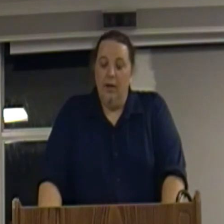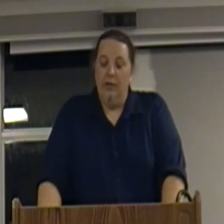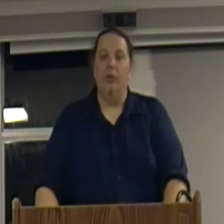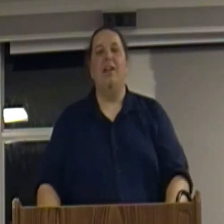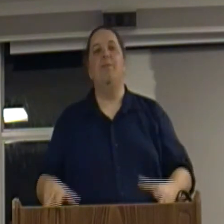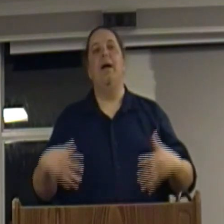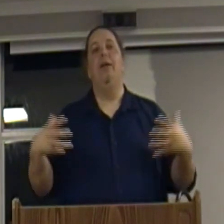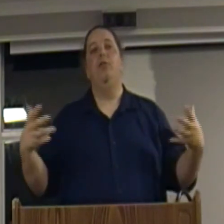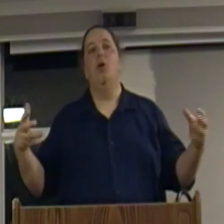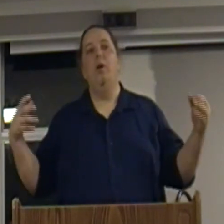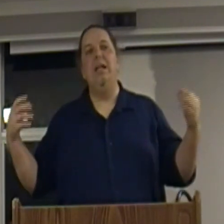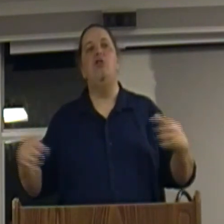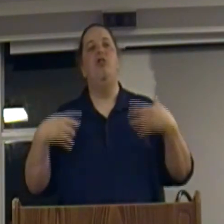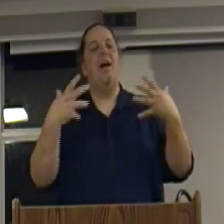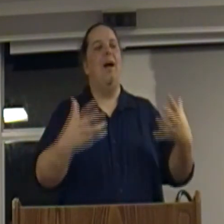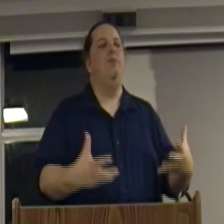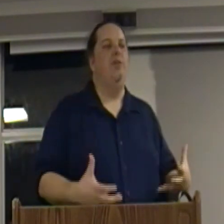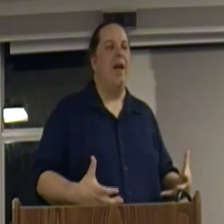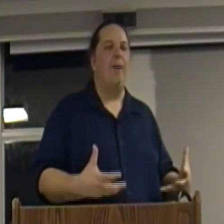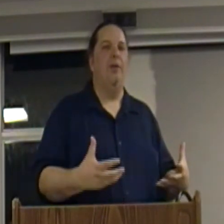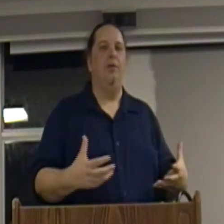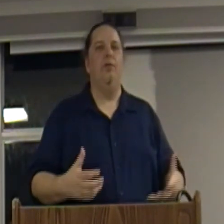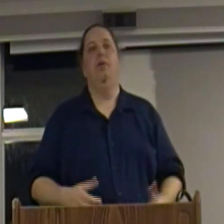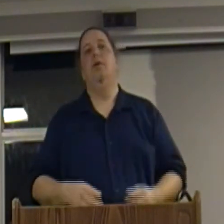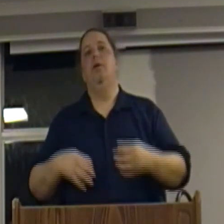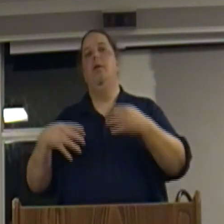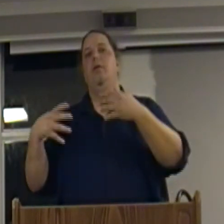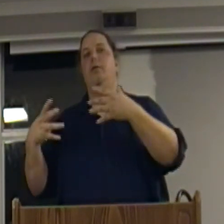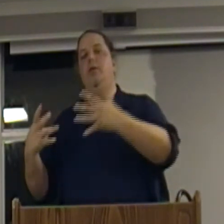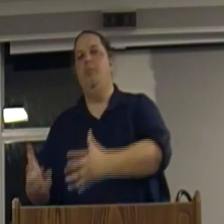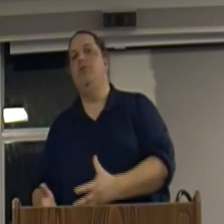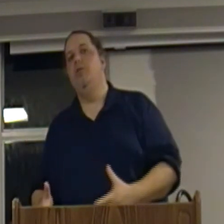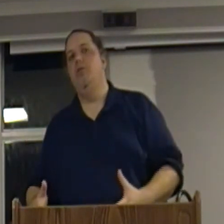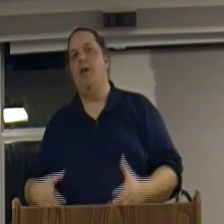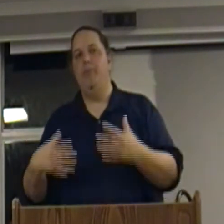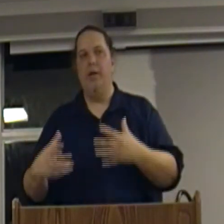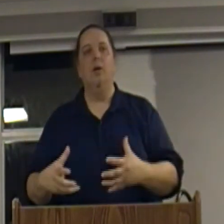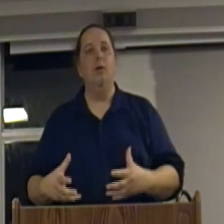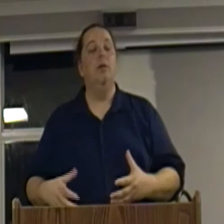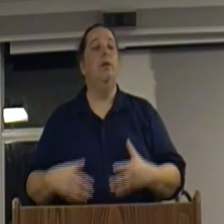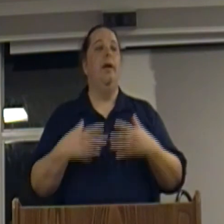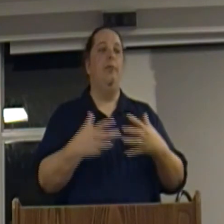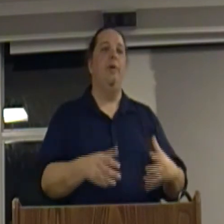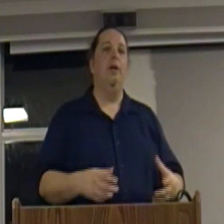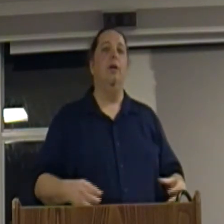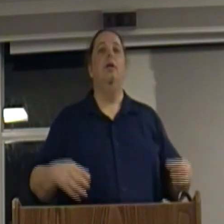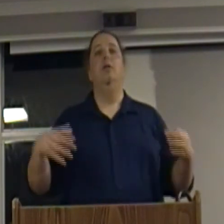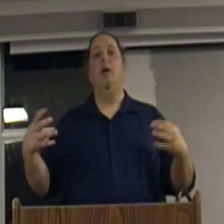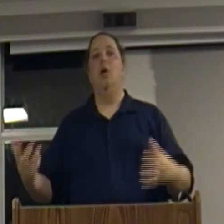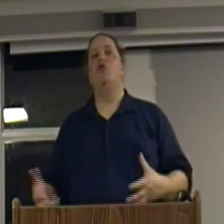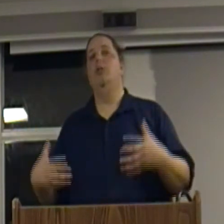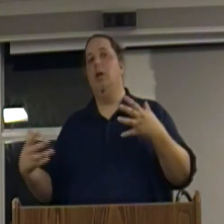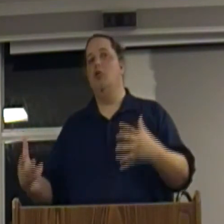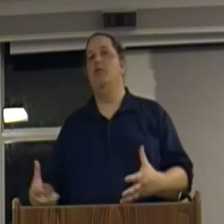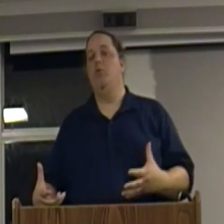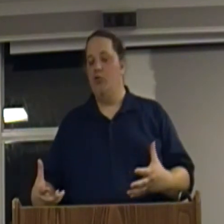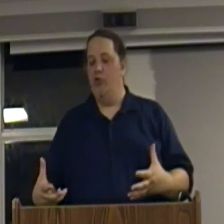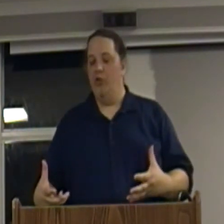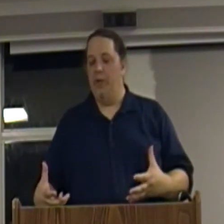so they come out and so each time this happens these businesses get bigger and bigger larger and larger fortunes are